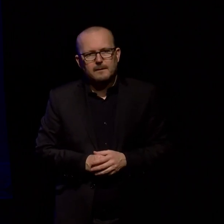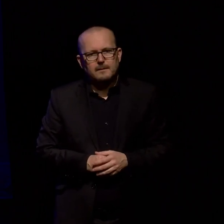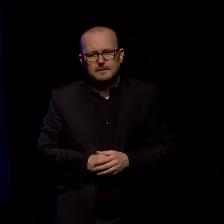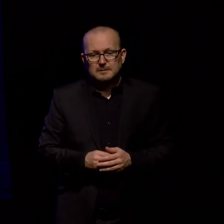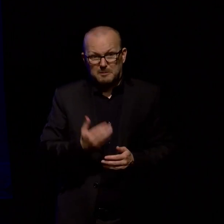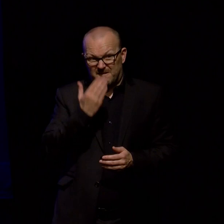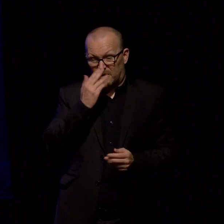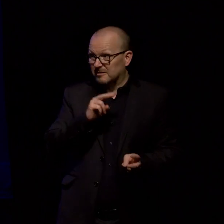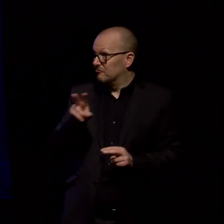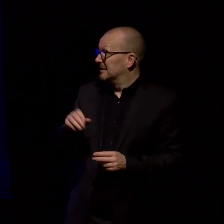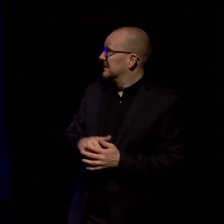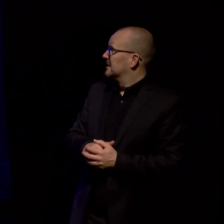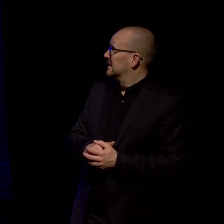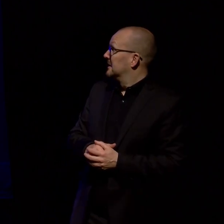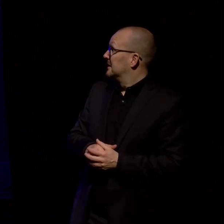read it in the front